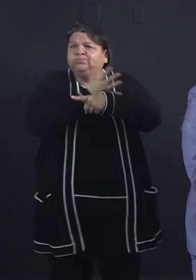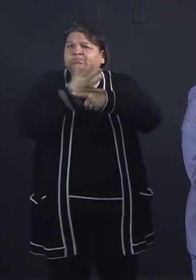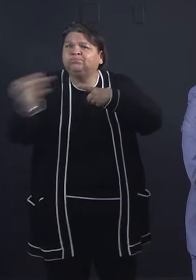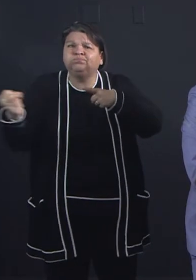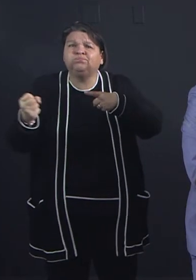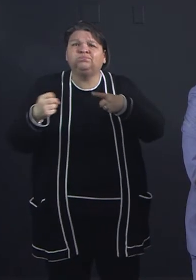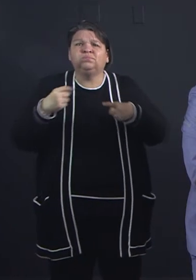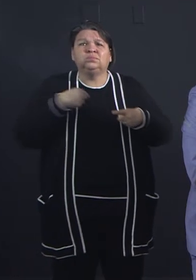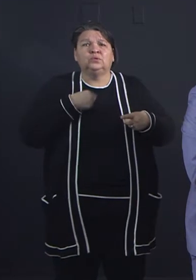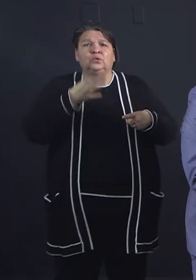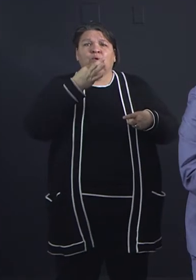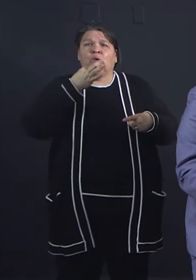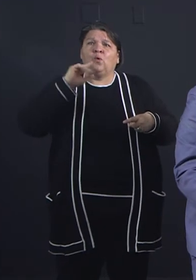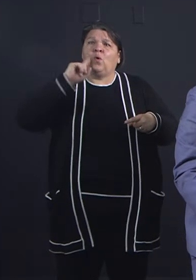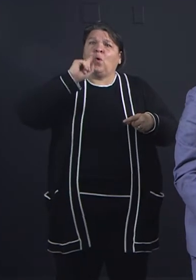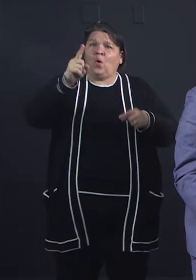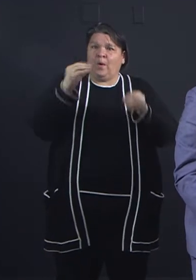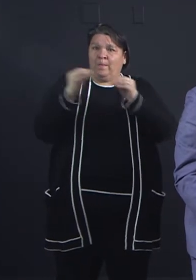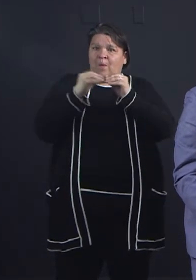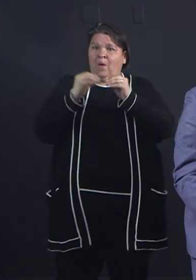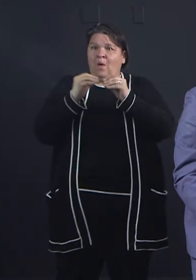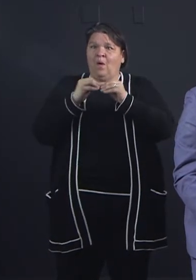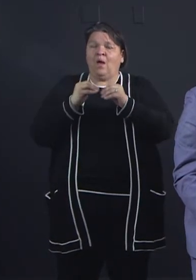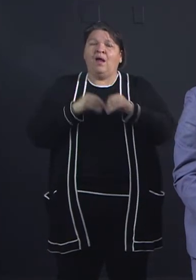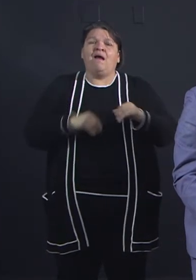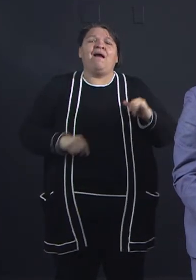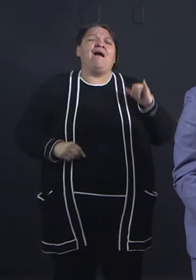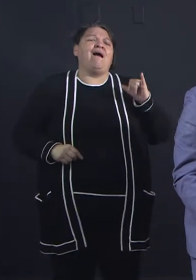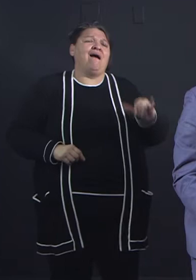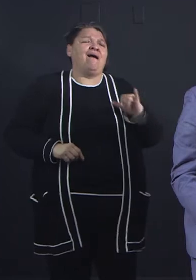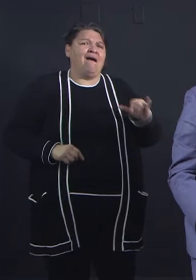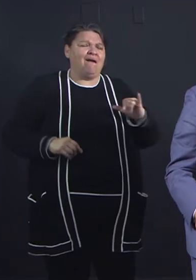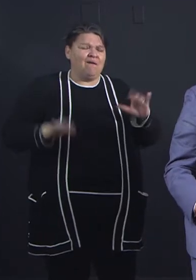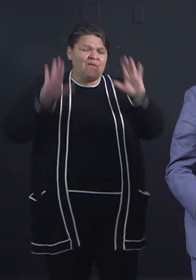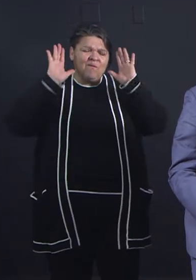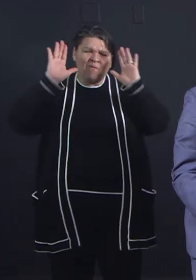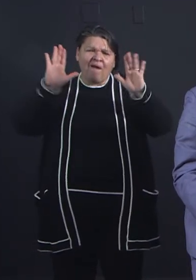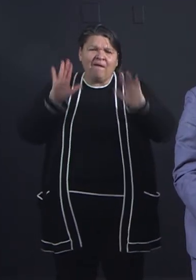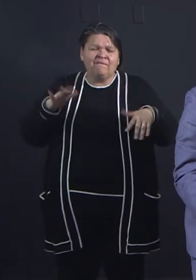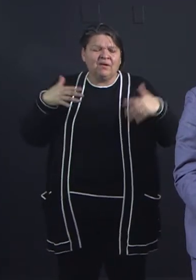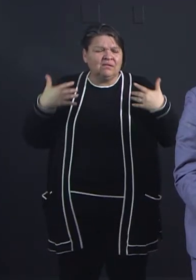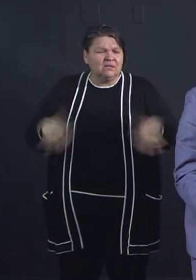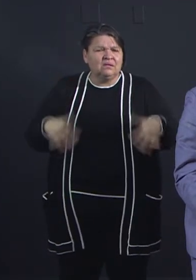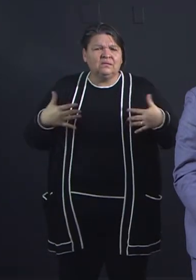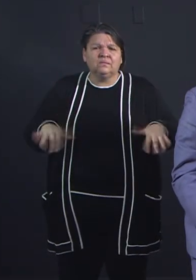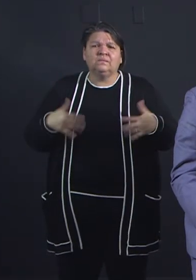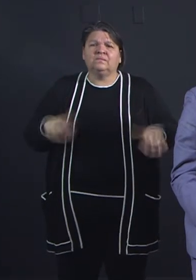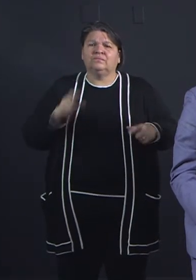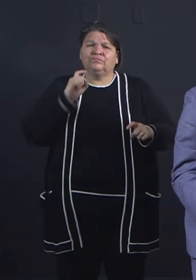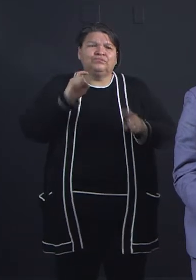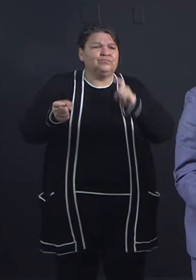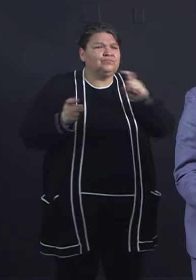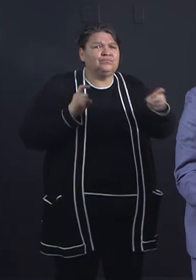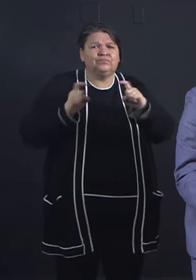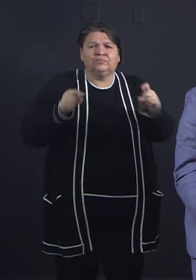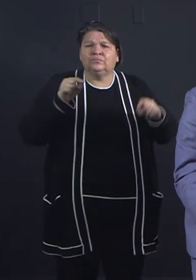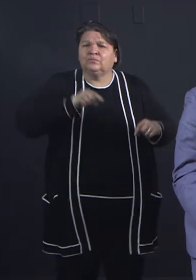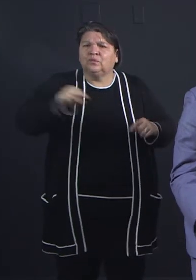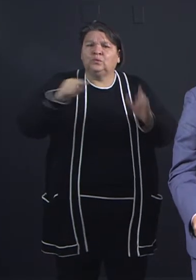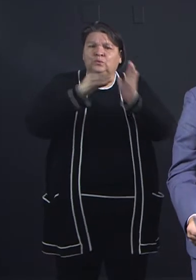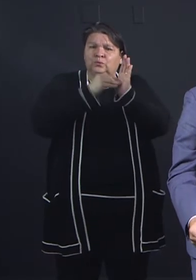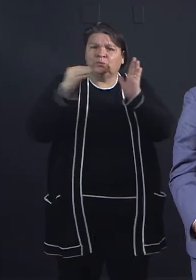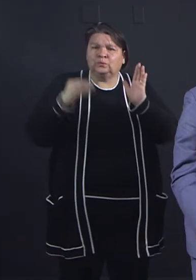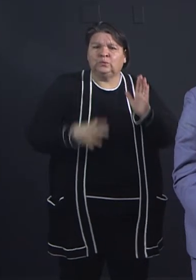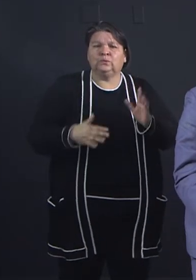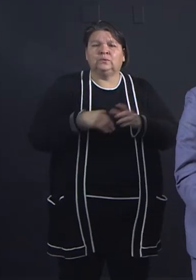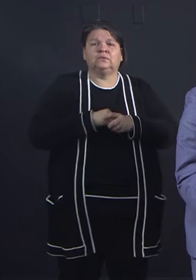devices. That's great to be able to put these electronics in the hand of kids because I can't imagine. I do know that when I've been out in